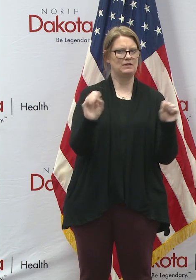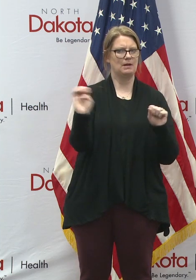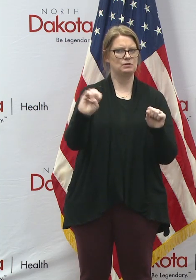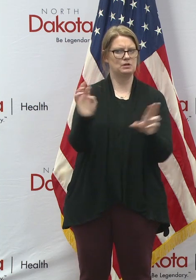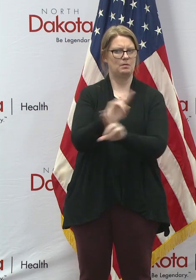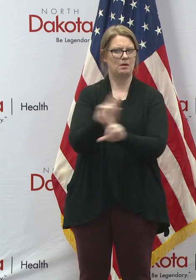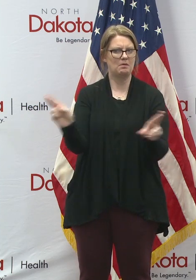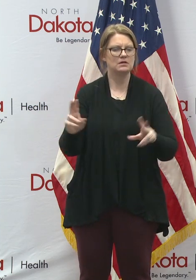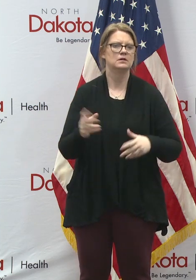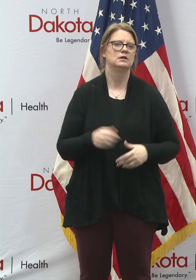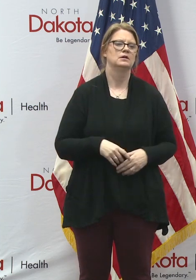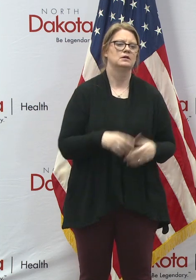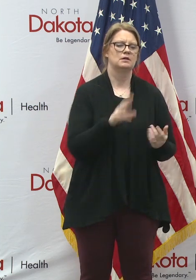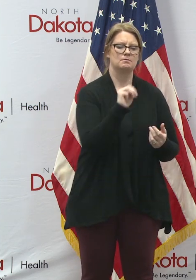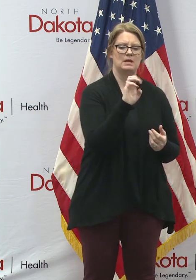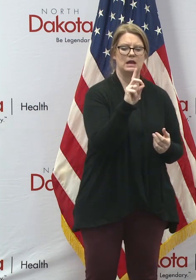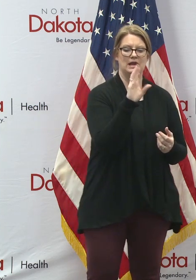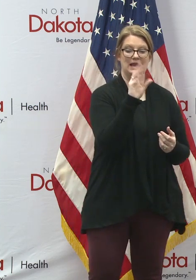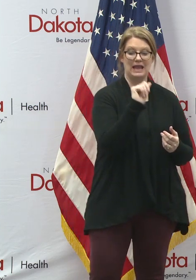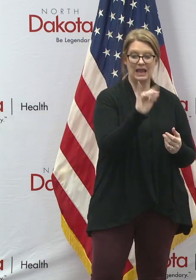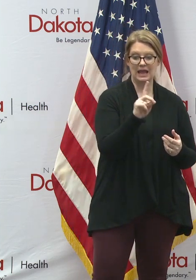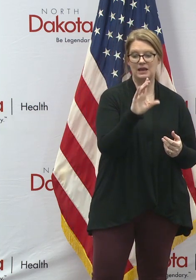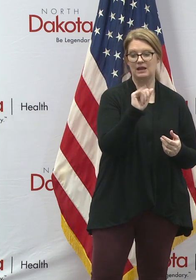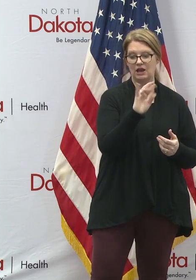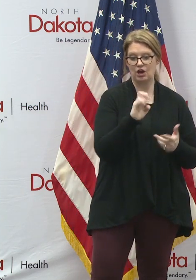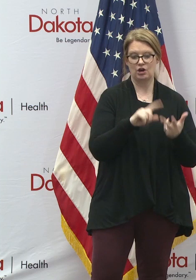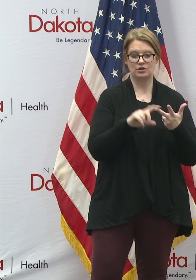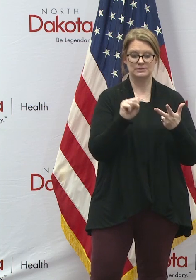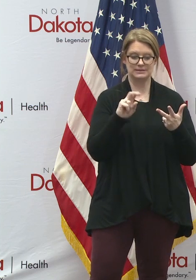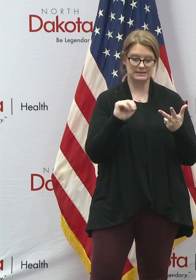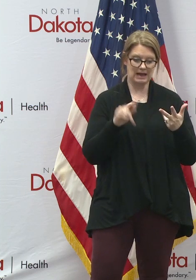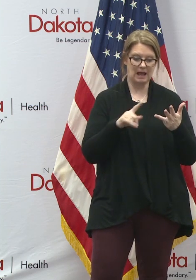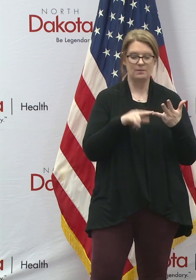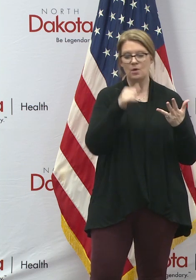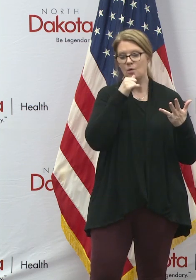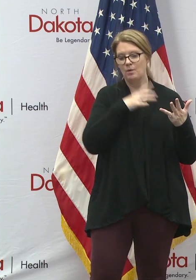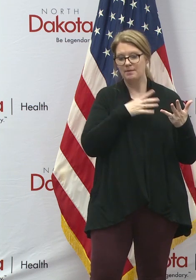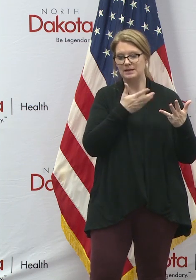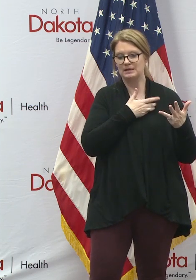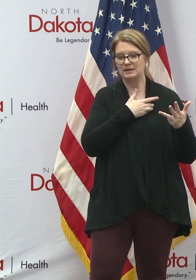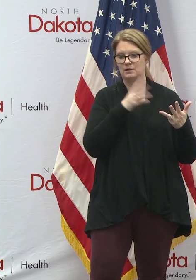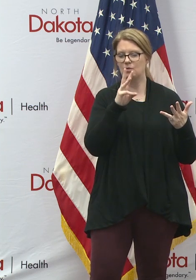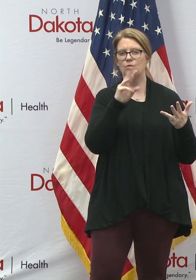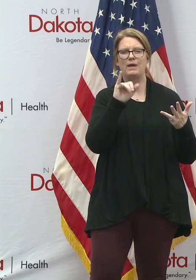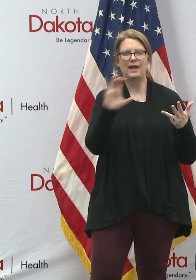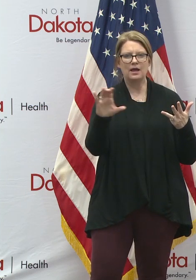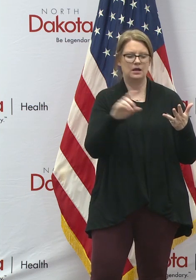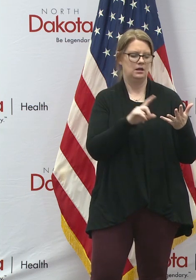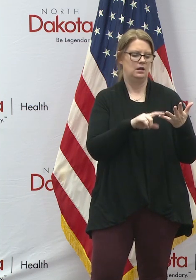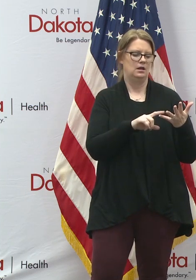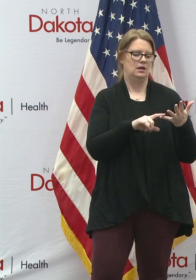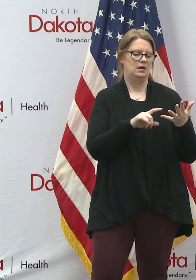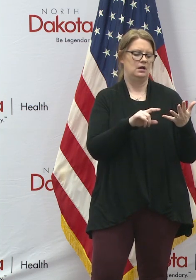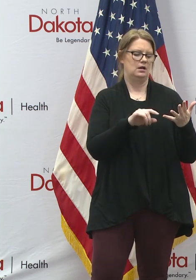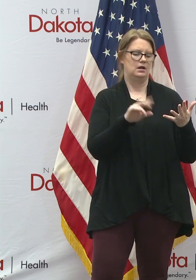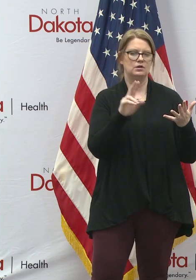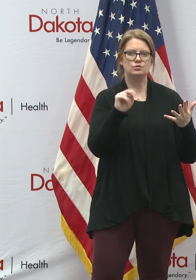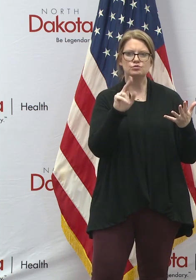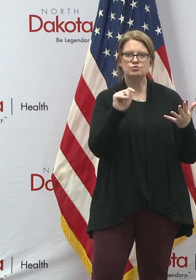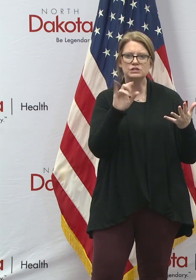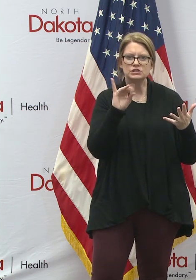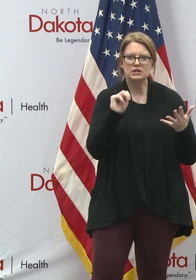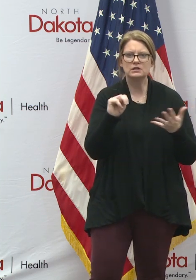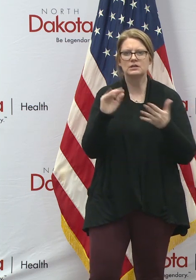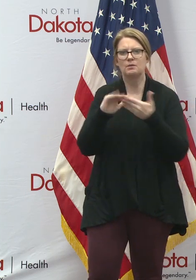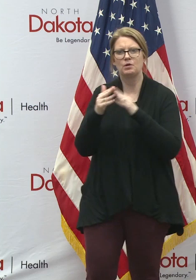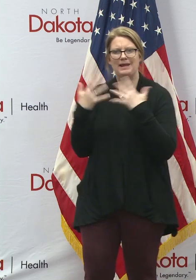includes everything from Medicaid, Medicare, SNAP, women's infants and children, the WIC program for nutrition programs, community health centers,